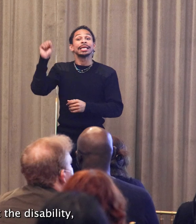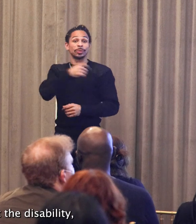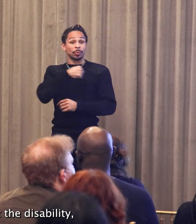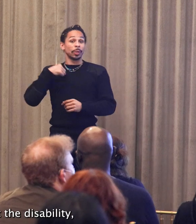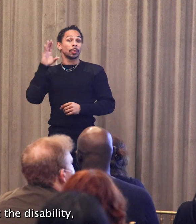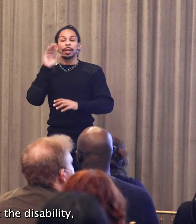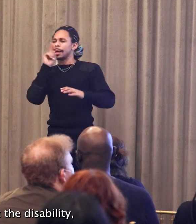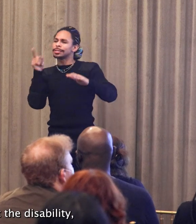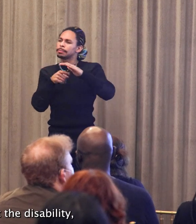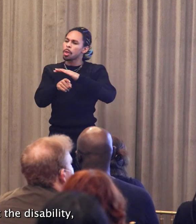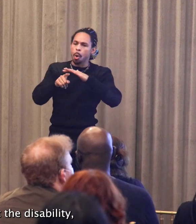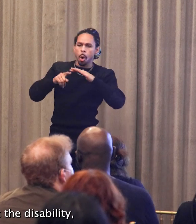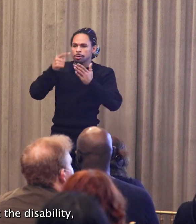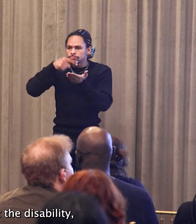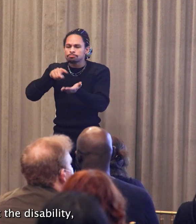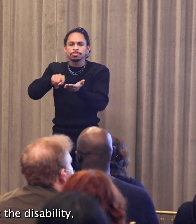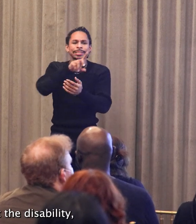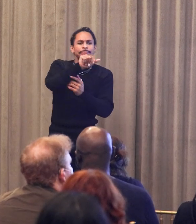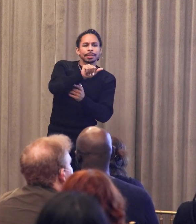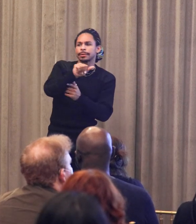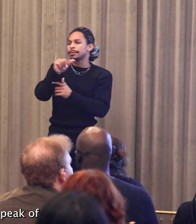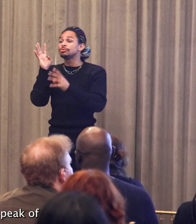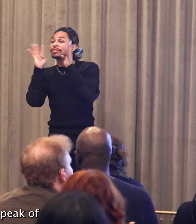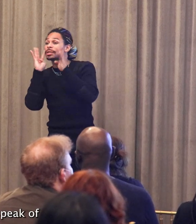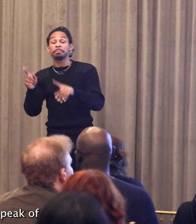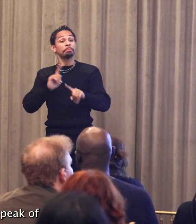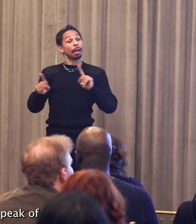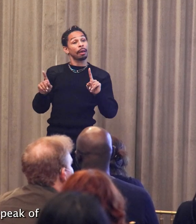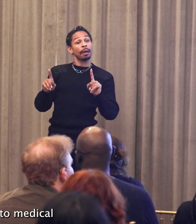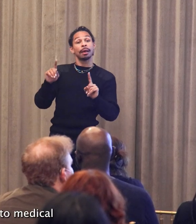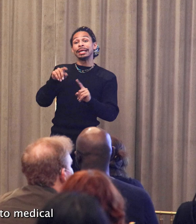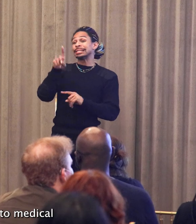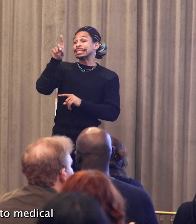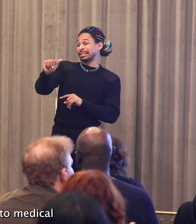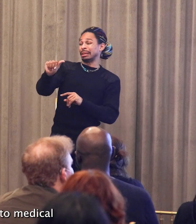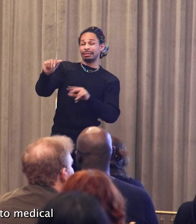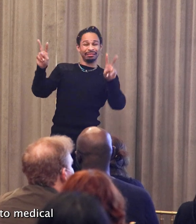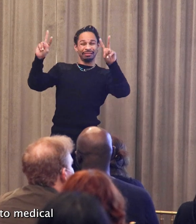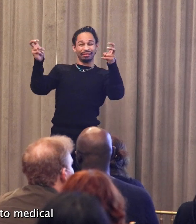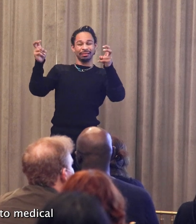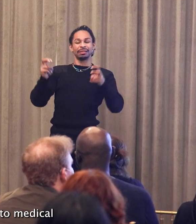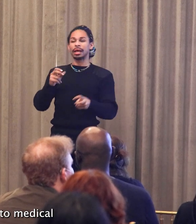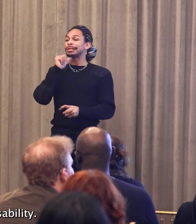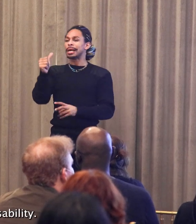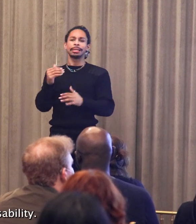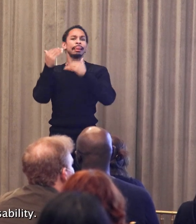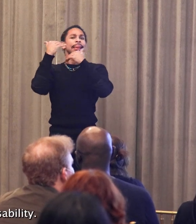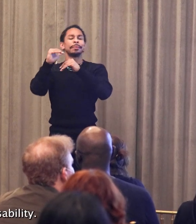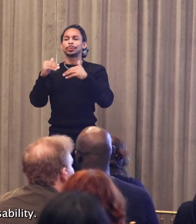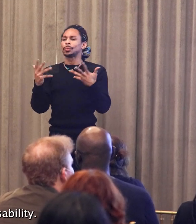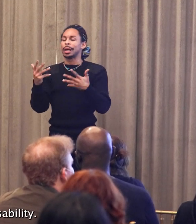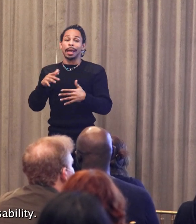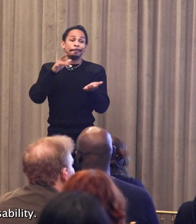and creativity, but the disability I mean to speak of is not limited to medical or